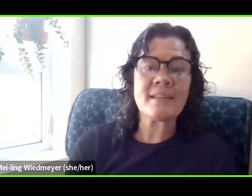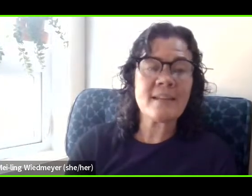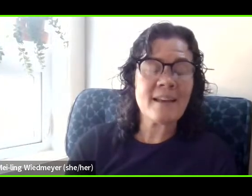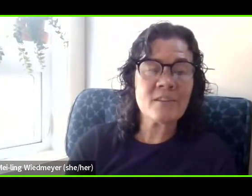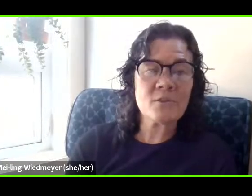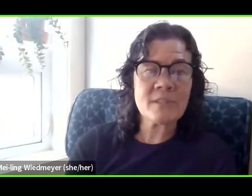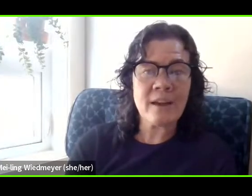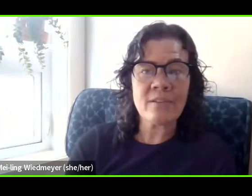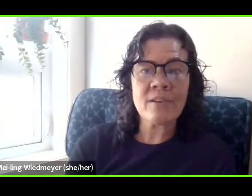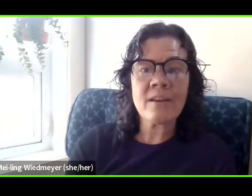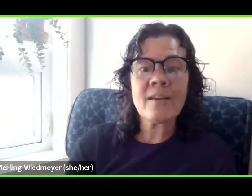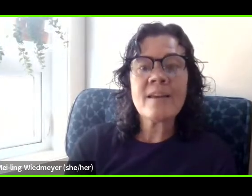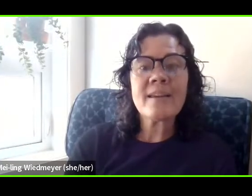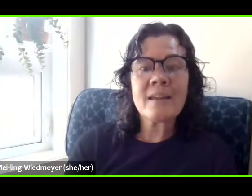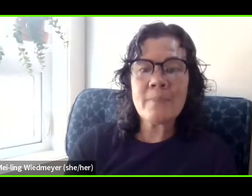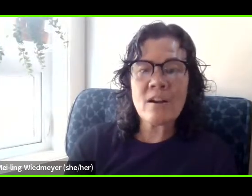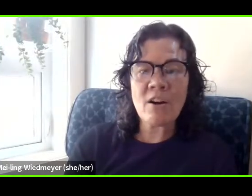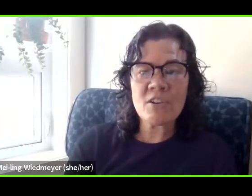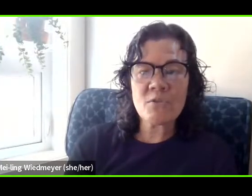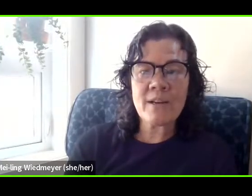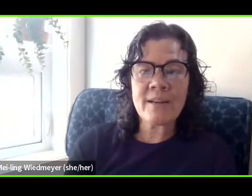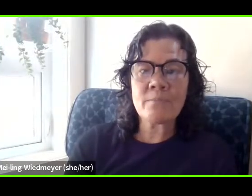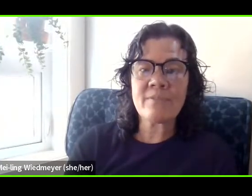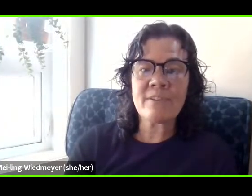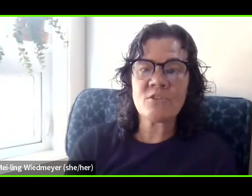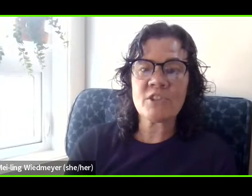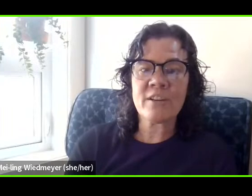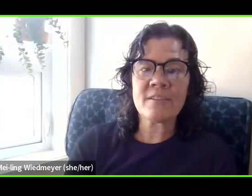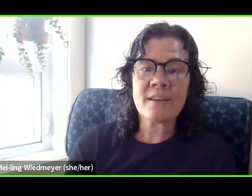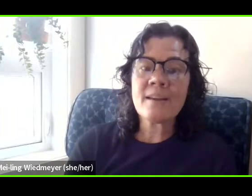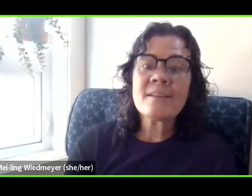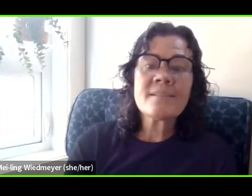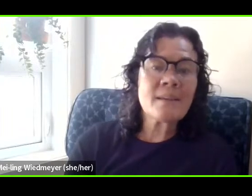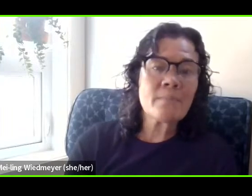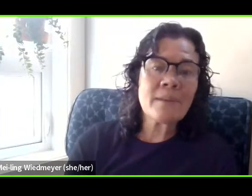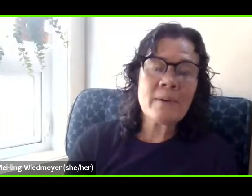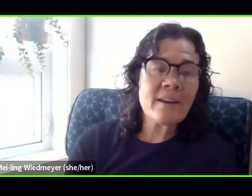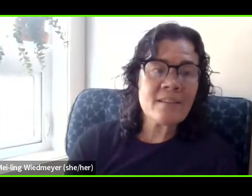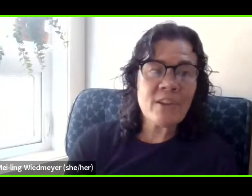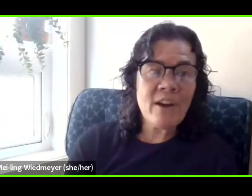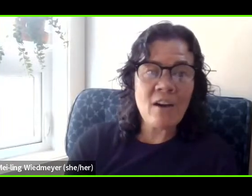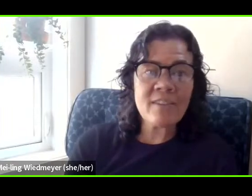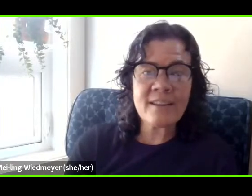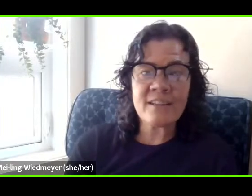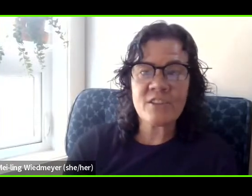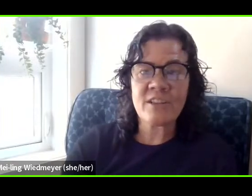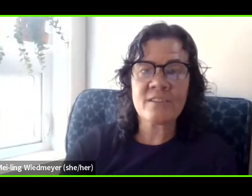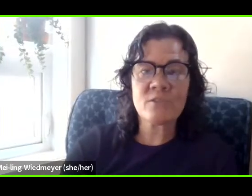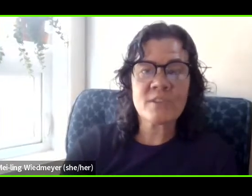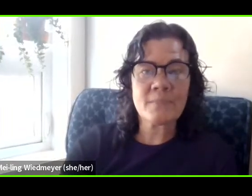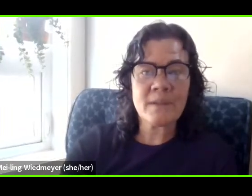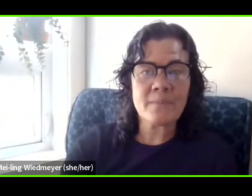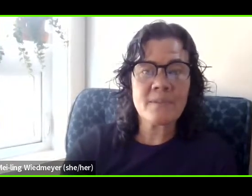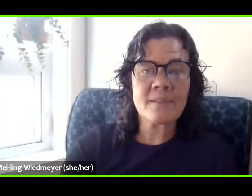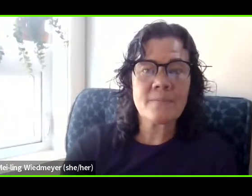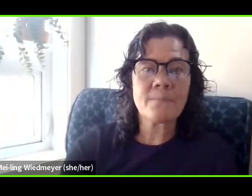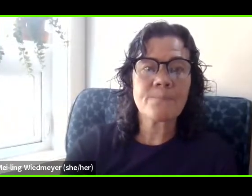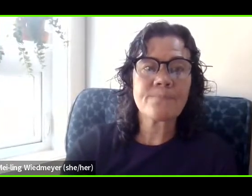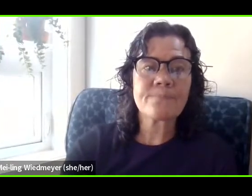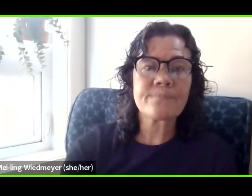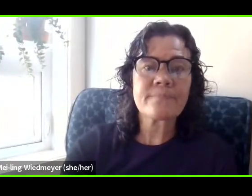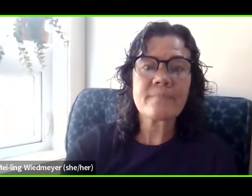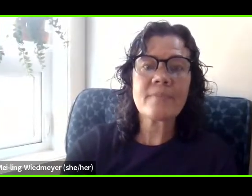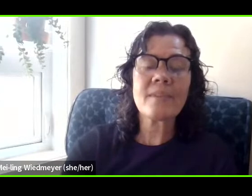who may be seen as suicidal can be incarcerated in provincial jails simply because of their health conditions or symptoms.